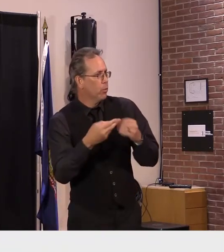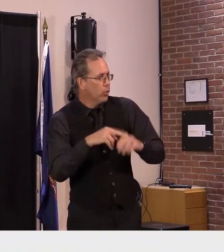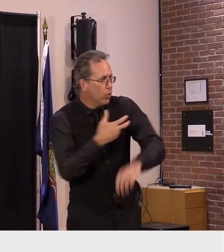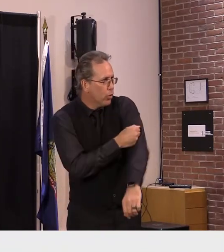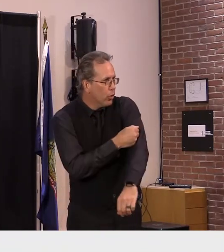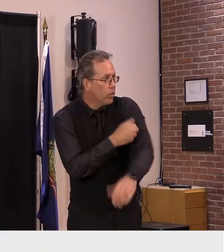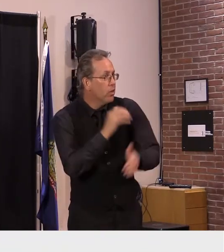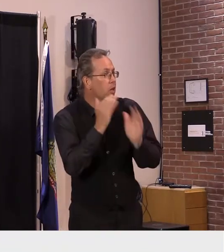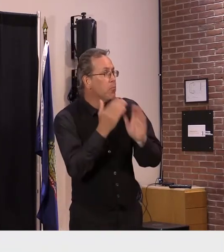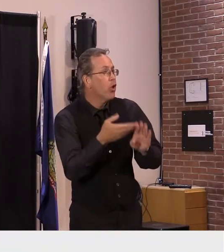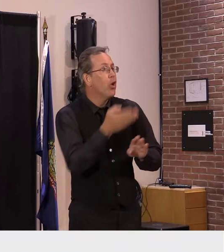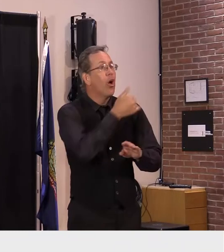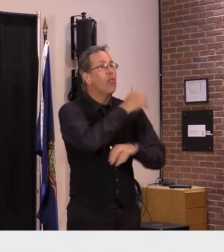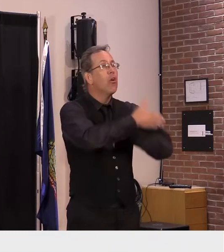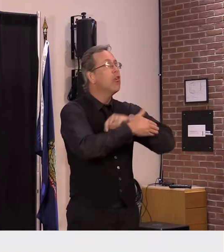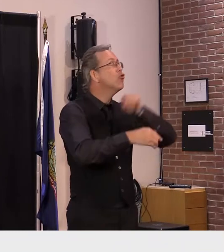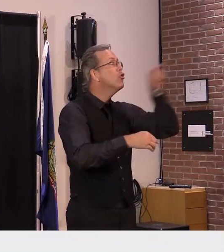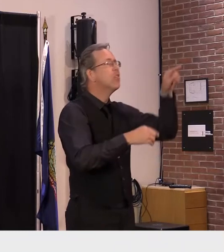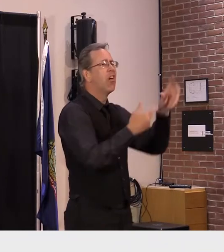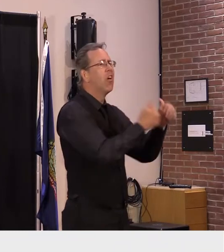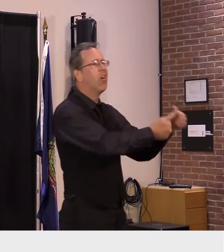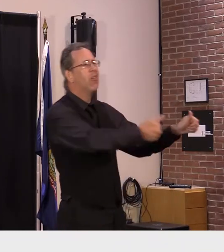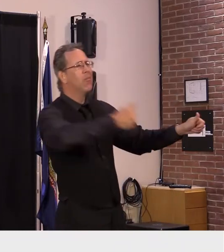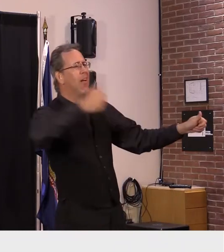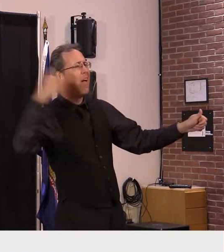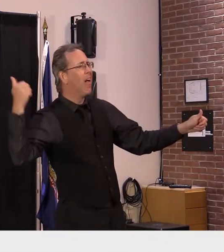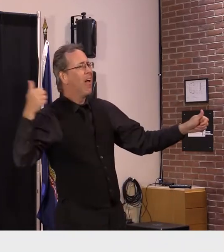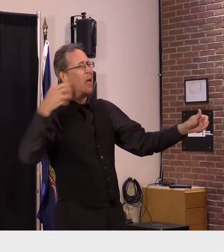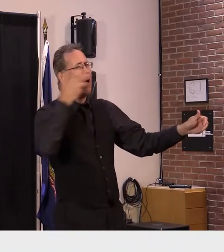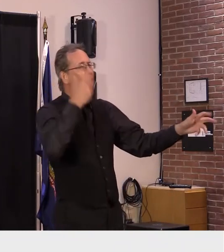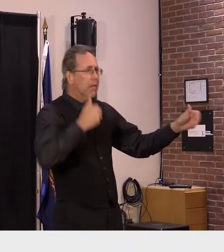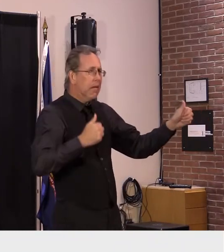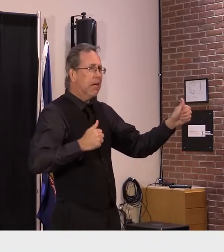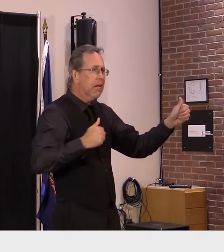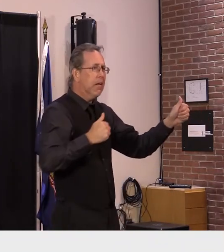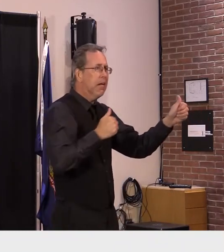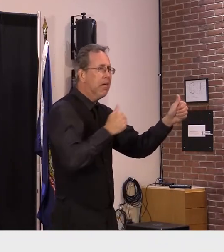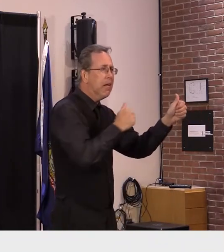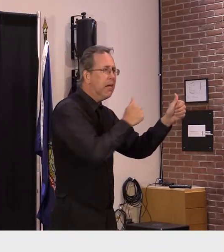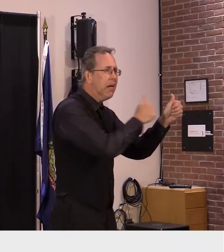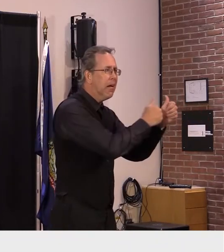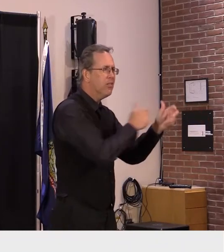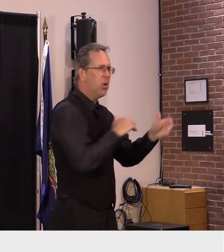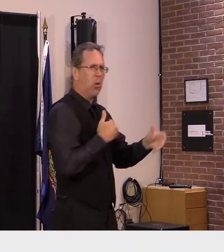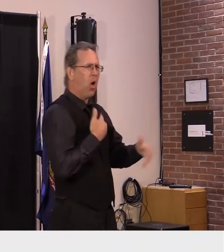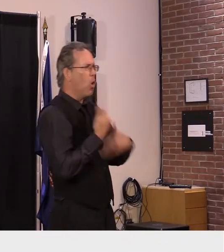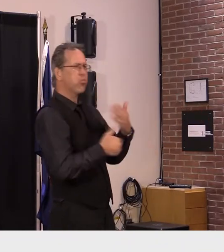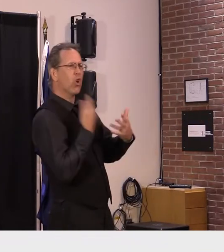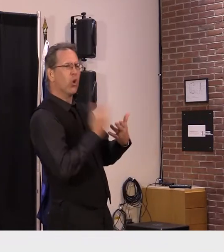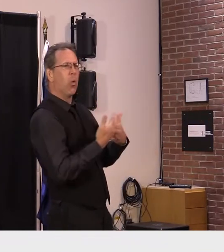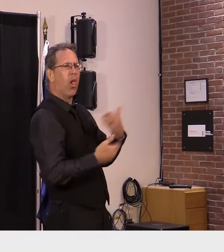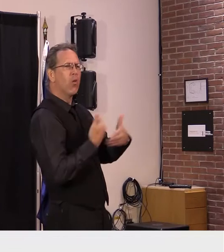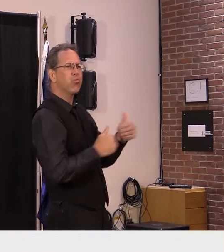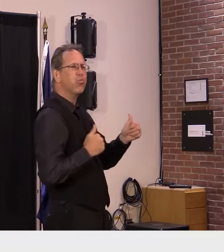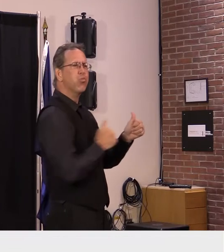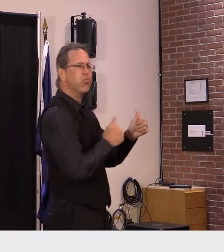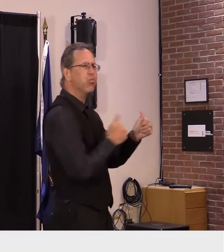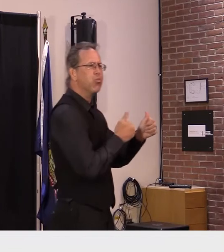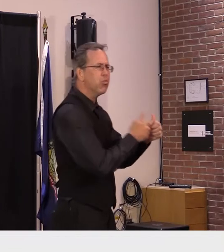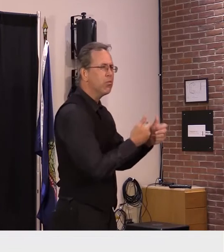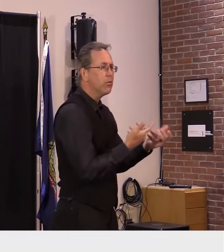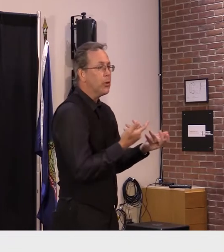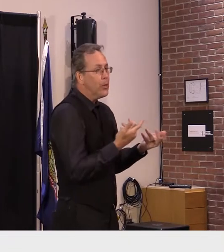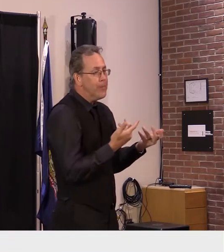but that sets the bar a little low and i've always maintained we could do even better with the first booster never mind the second booster